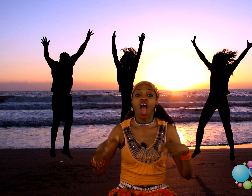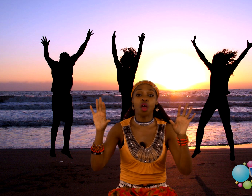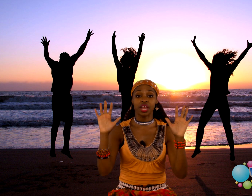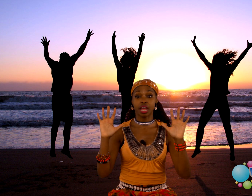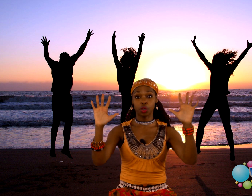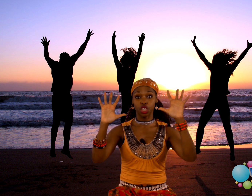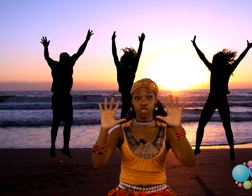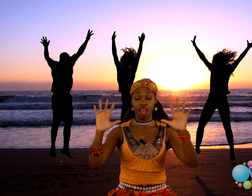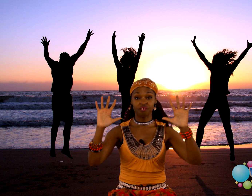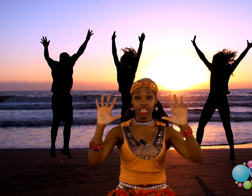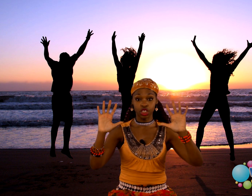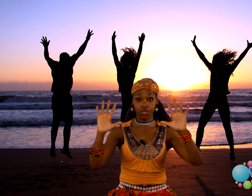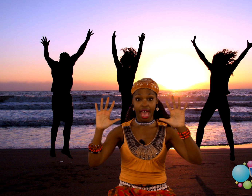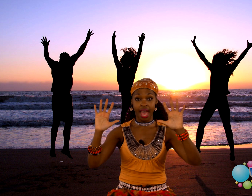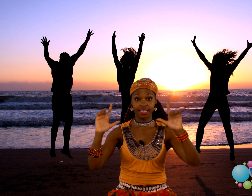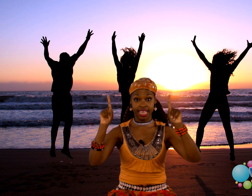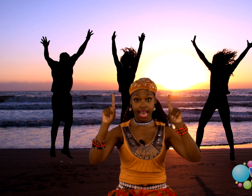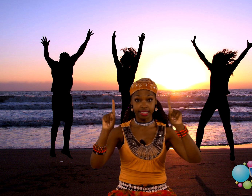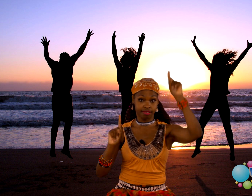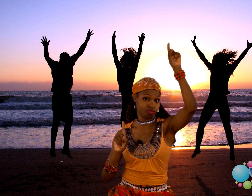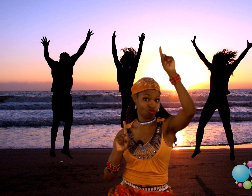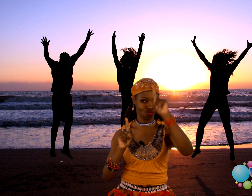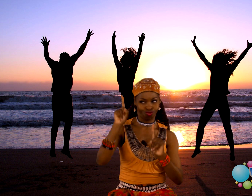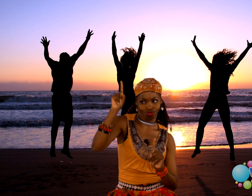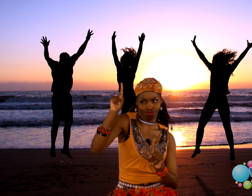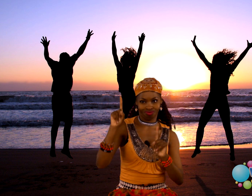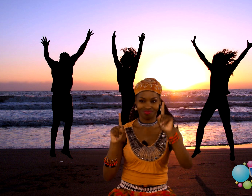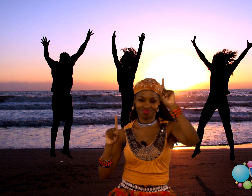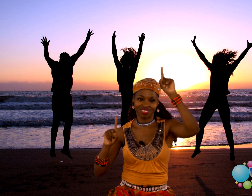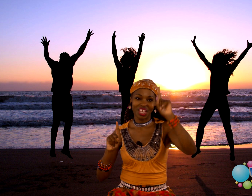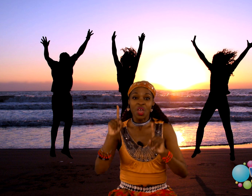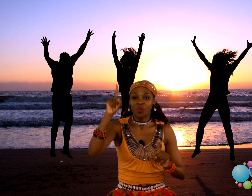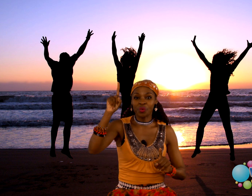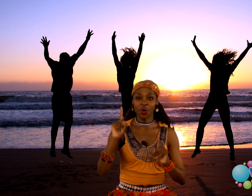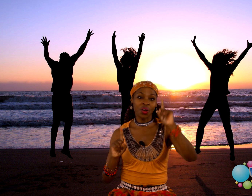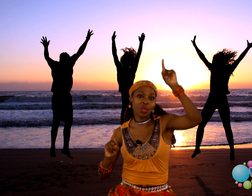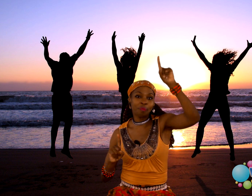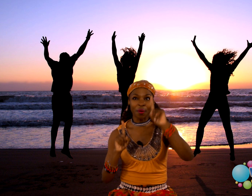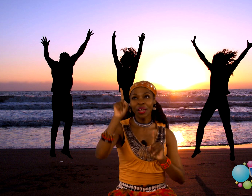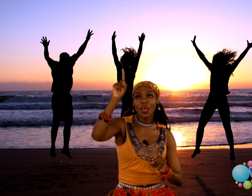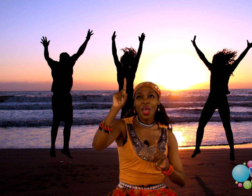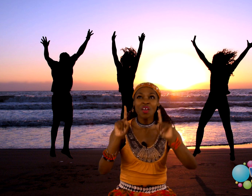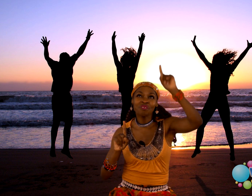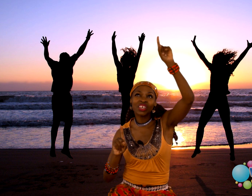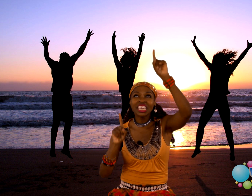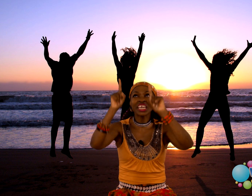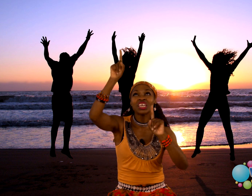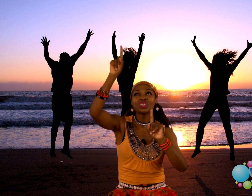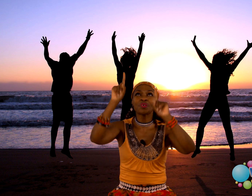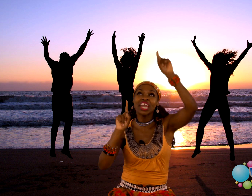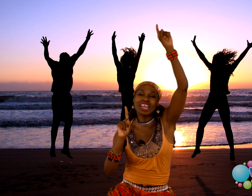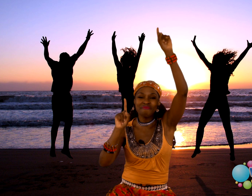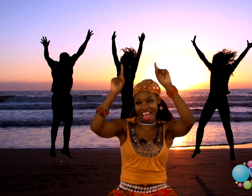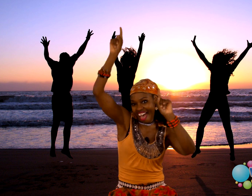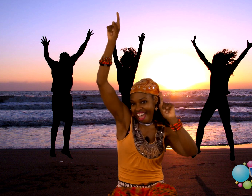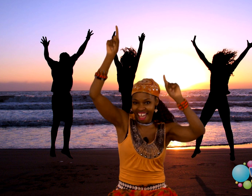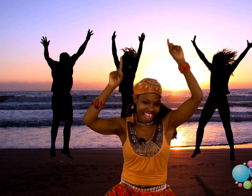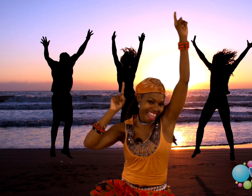All right, now we're going use our fingers, you guys. Yes? I want you pointing your fingers way up high.